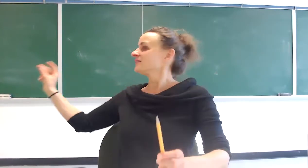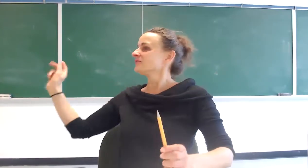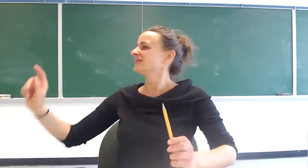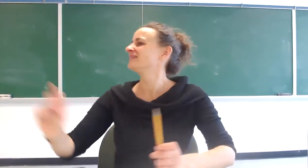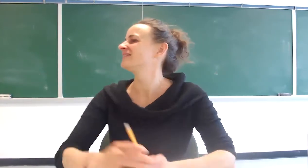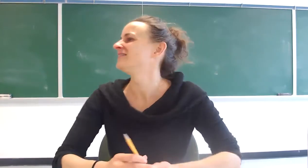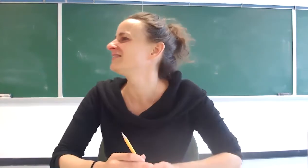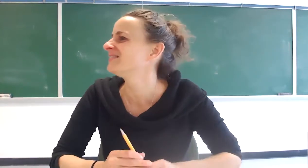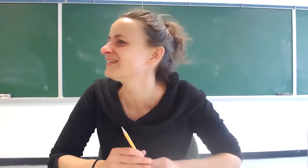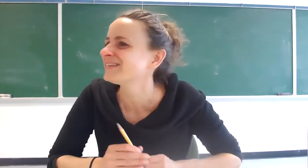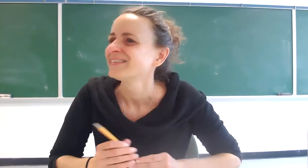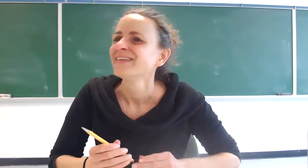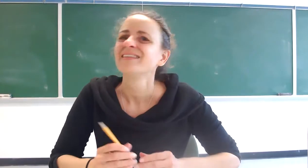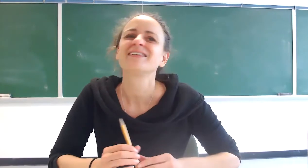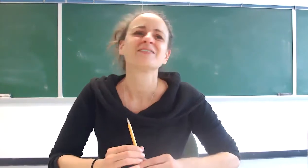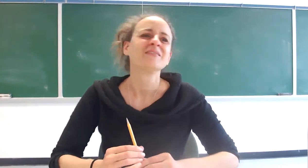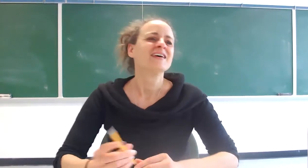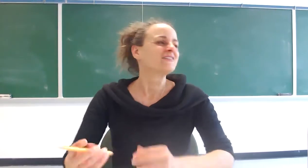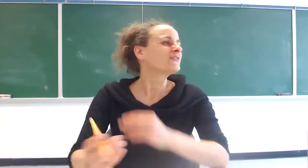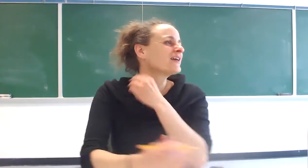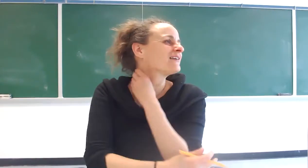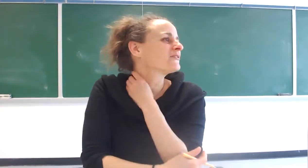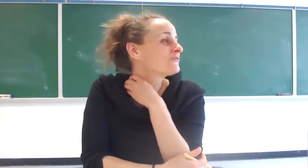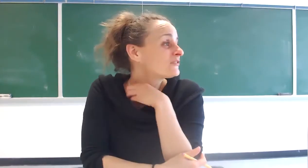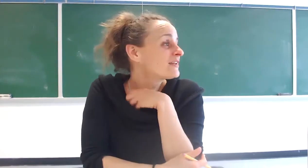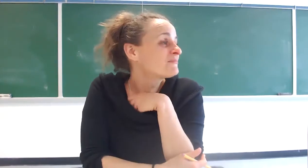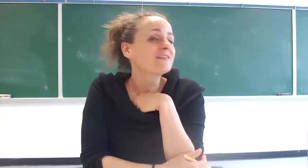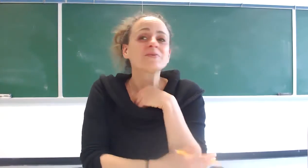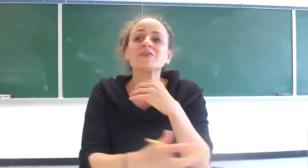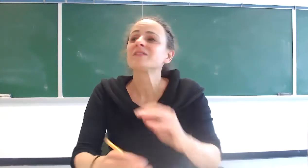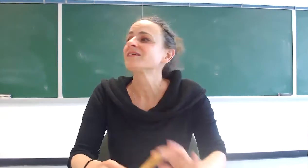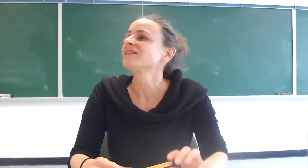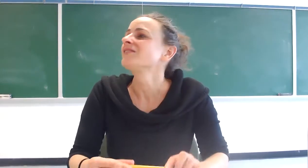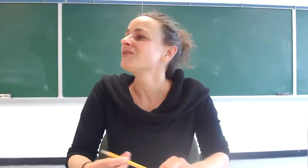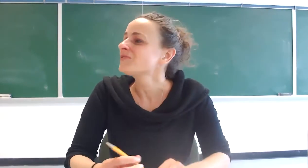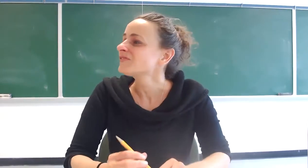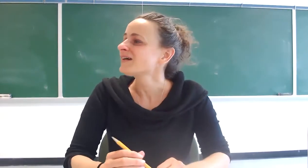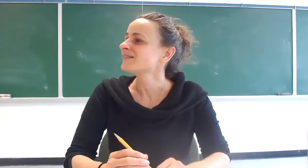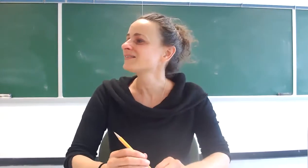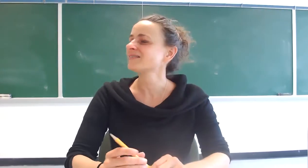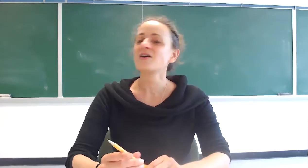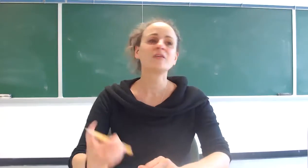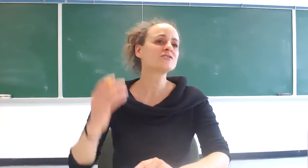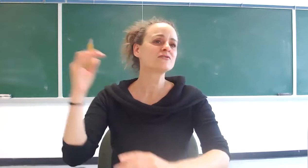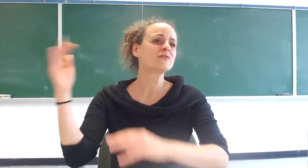so yeah so focus on happiness we're gonna be studying a number of texts not just from